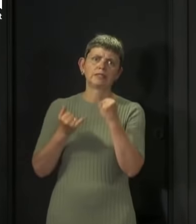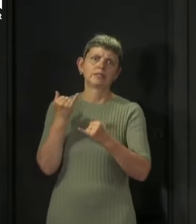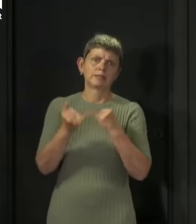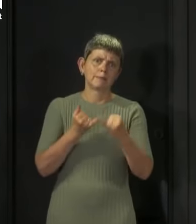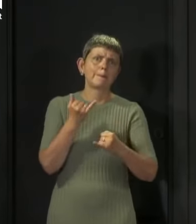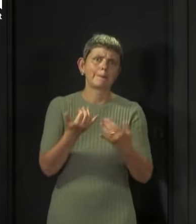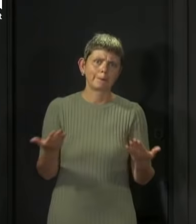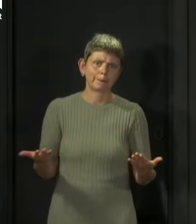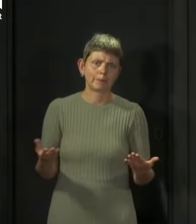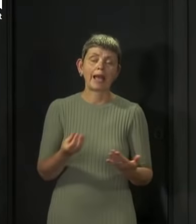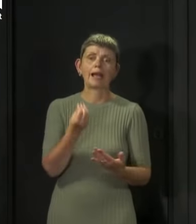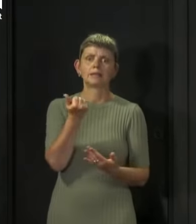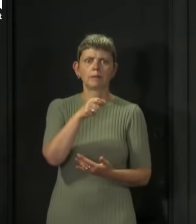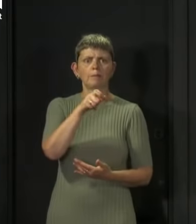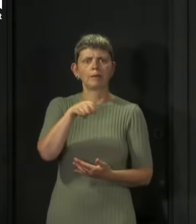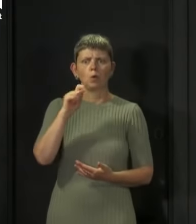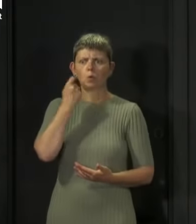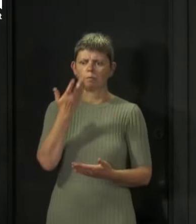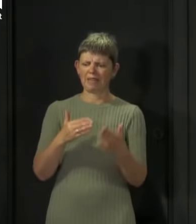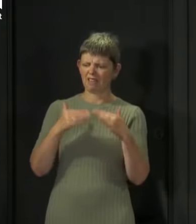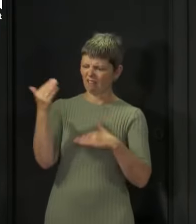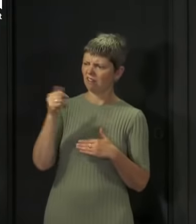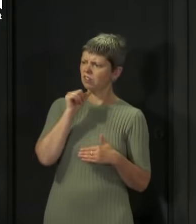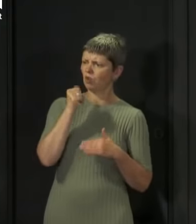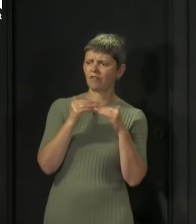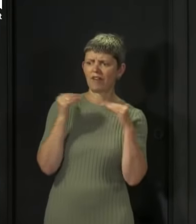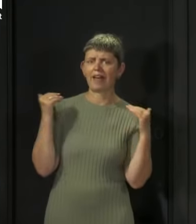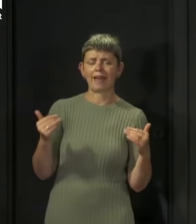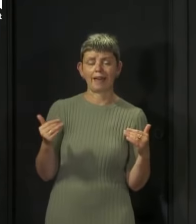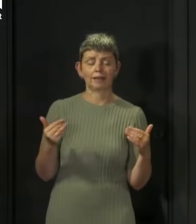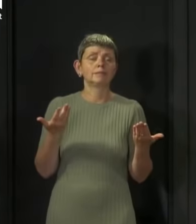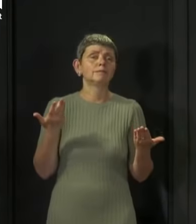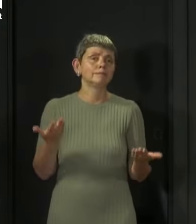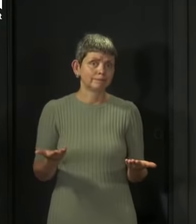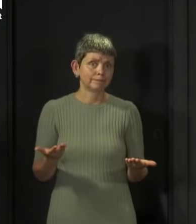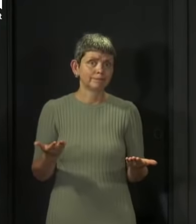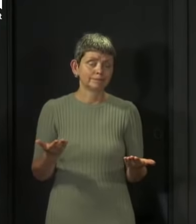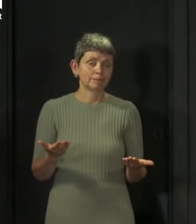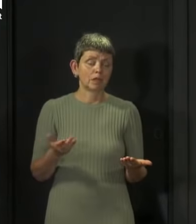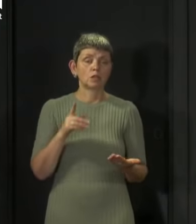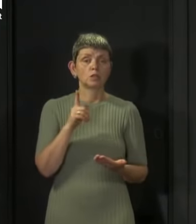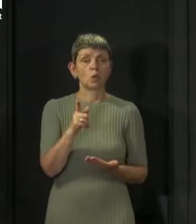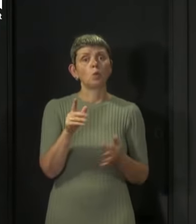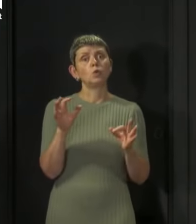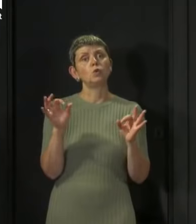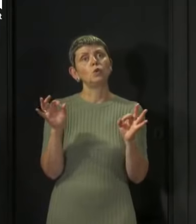have left some people thinking that the process wasn't fair. That's the starting point for this. Nobody